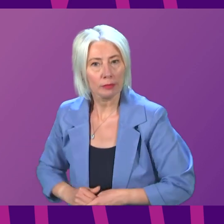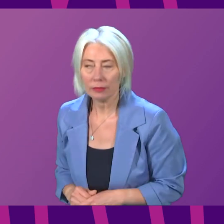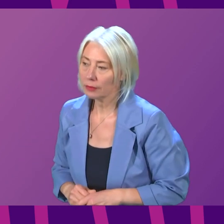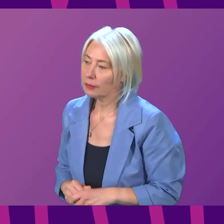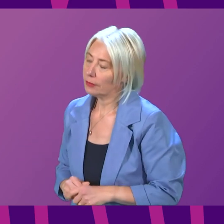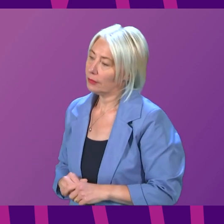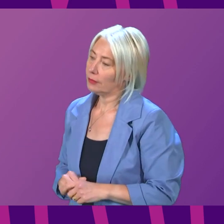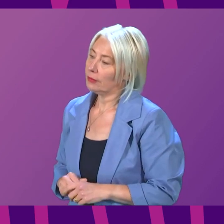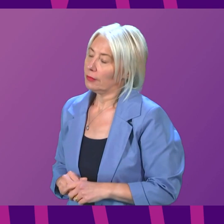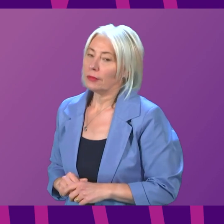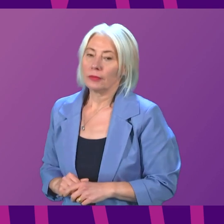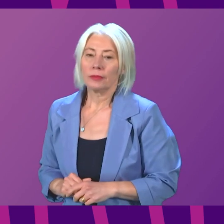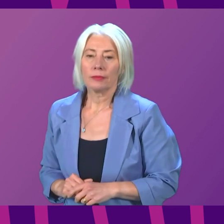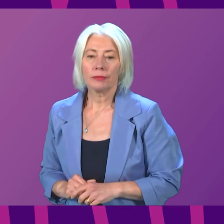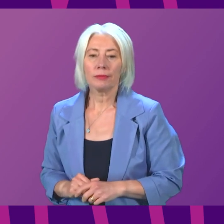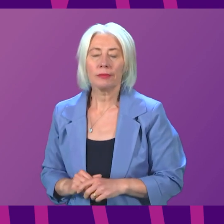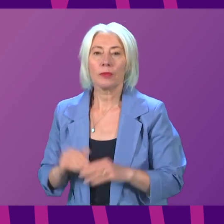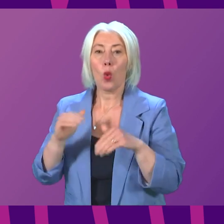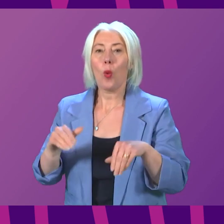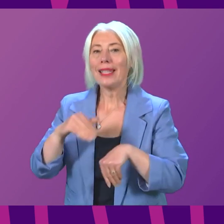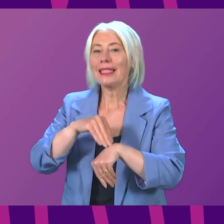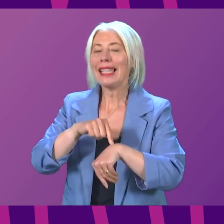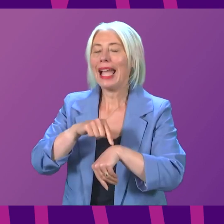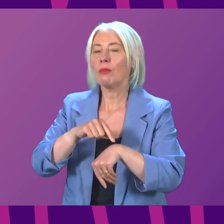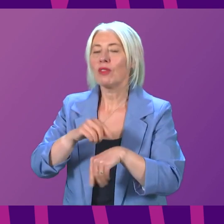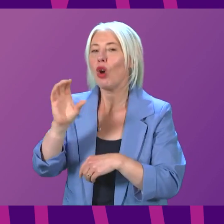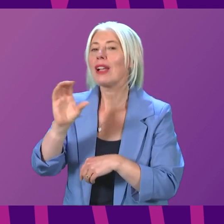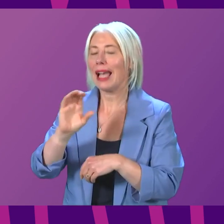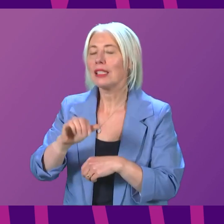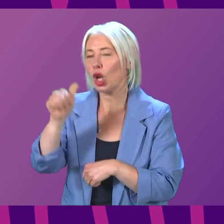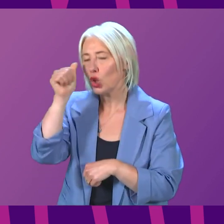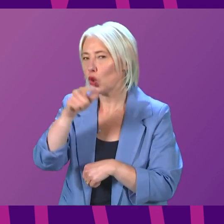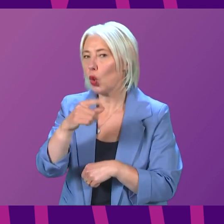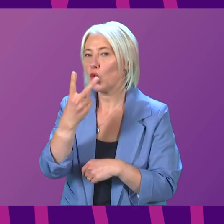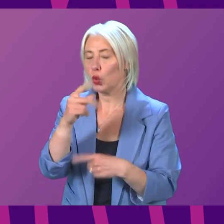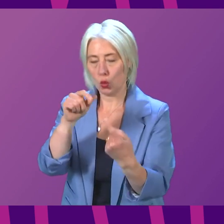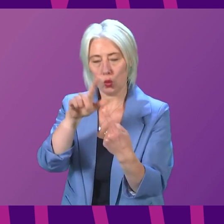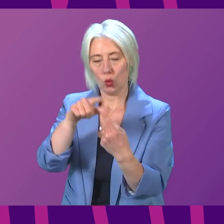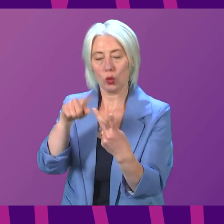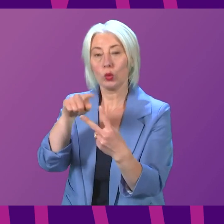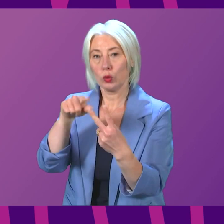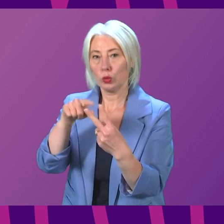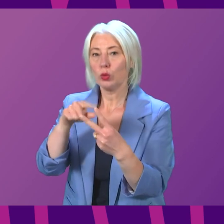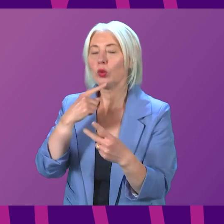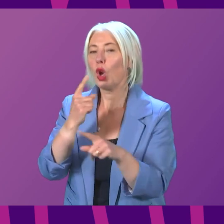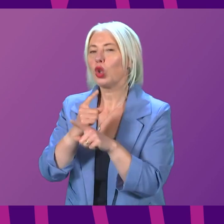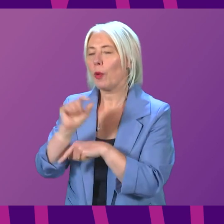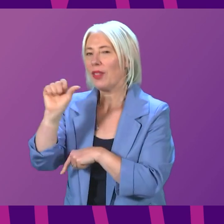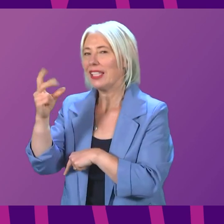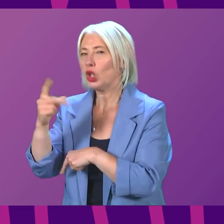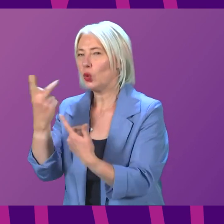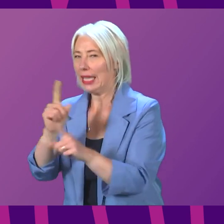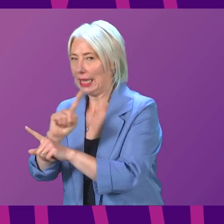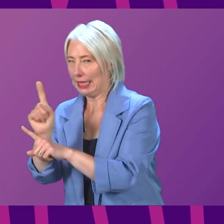In terms of the cancer waiting times, as Anna Sarwar knows, there are two key waiting times standards. will come on to the 62-day one